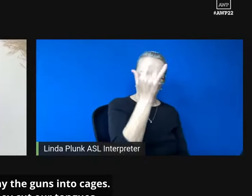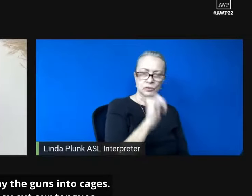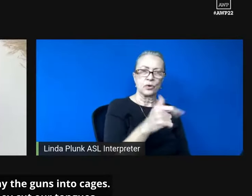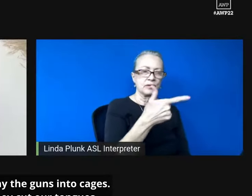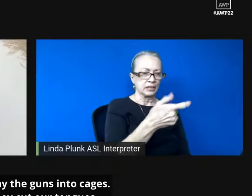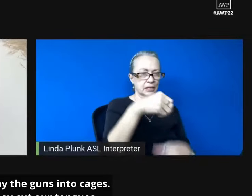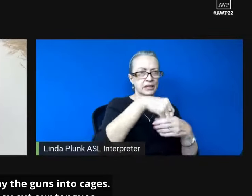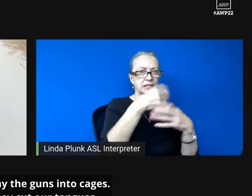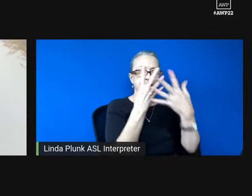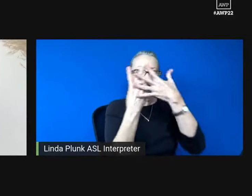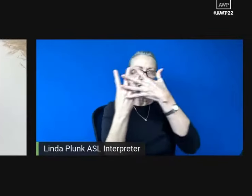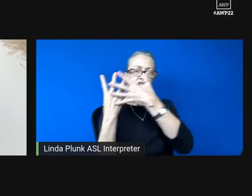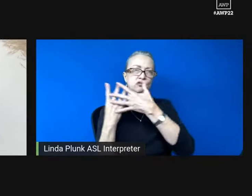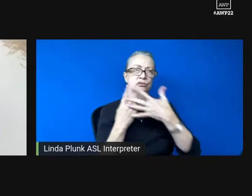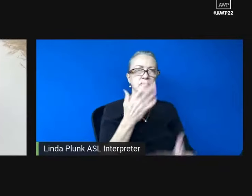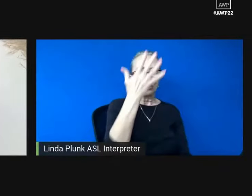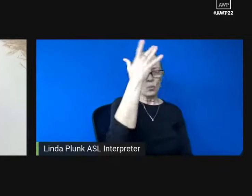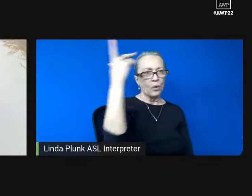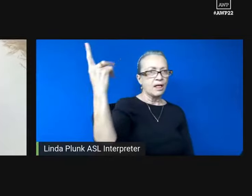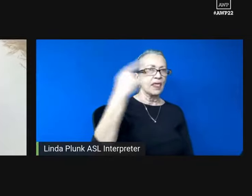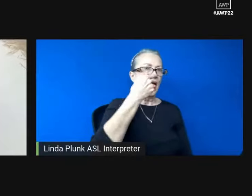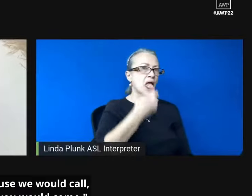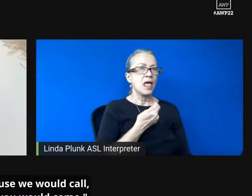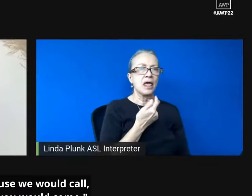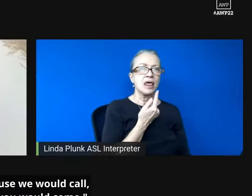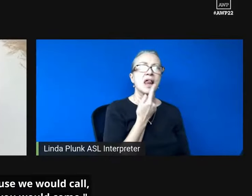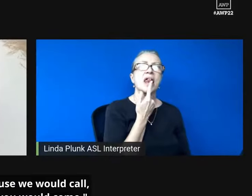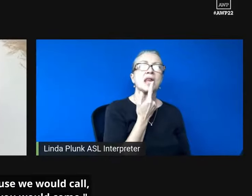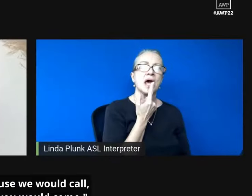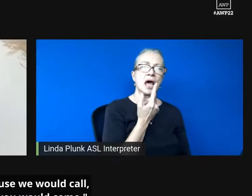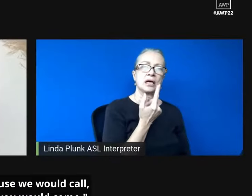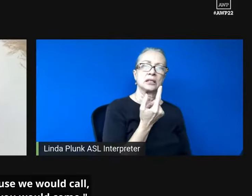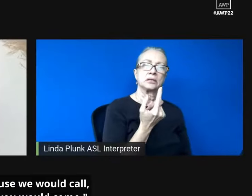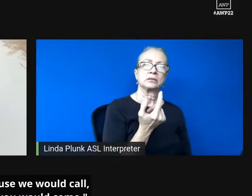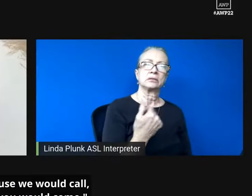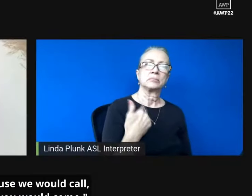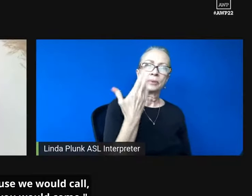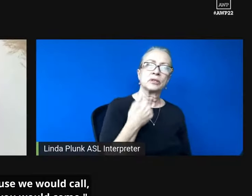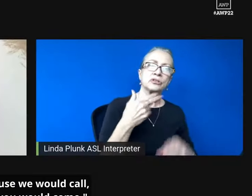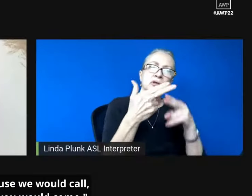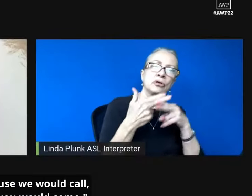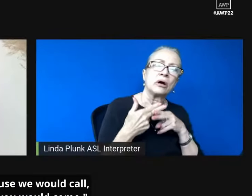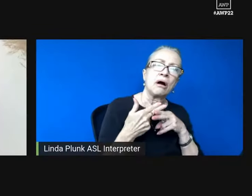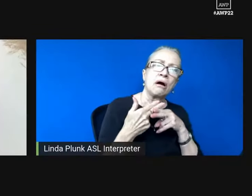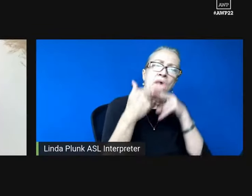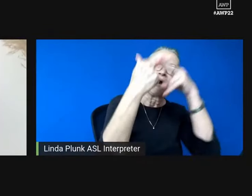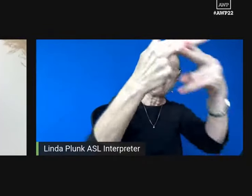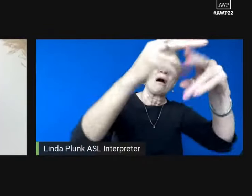why they cut our tongues, because we would call and you would come.